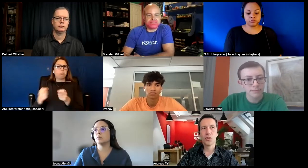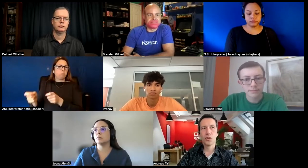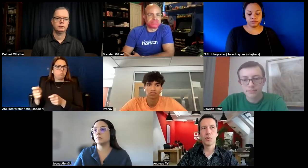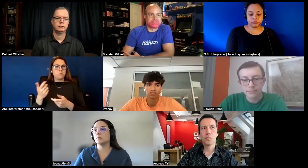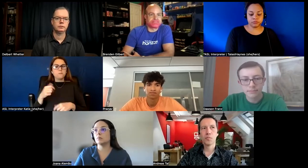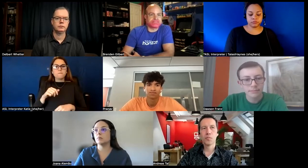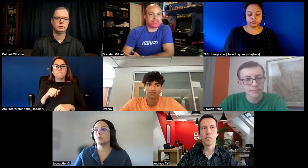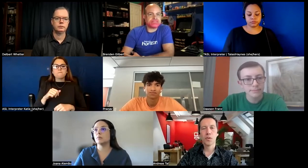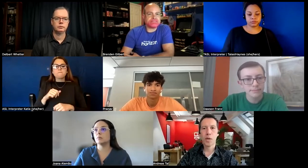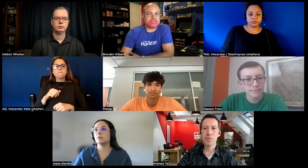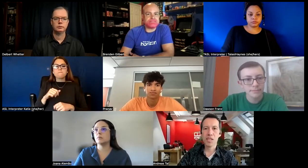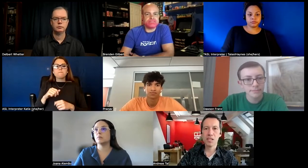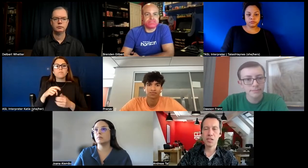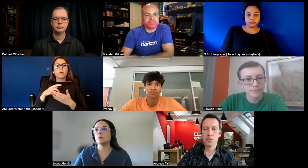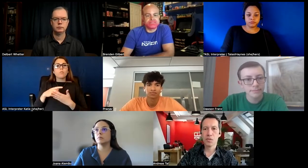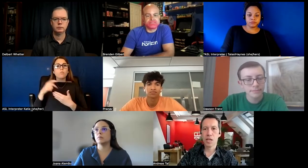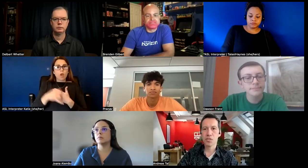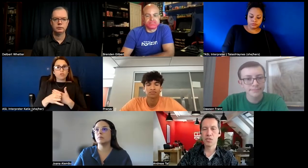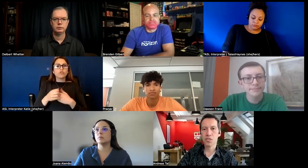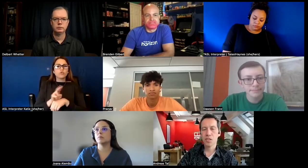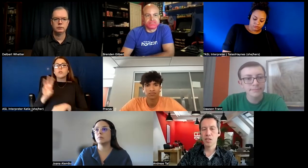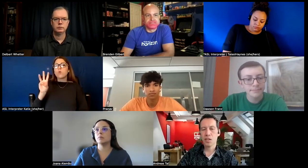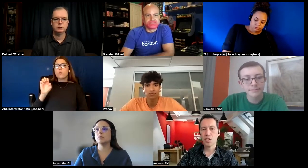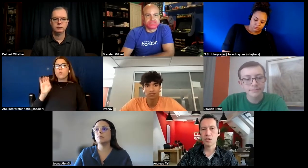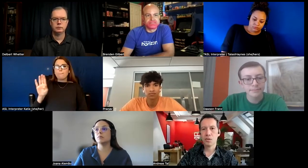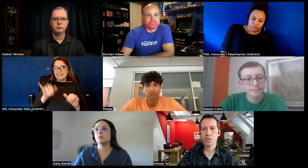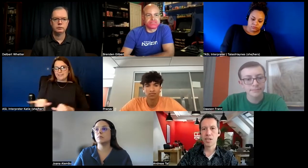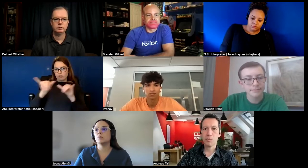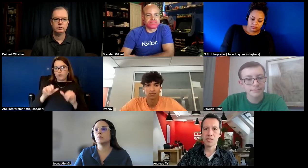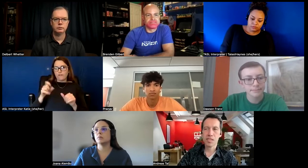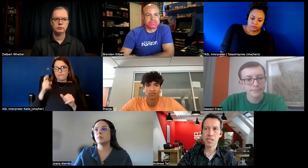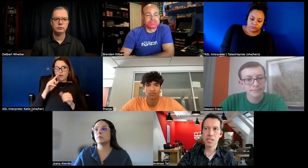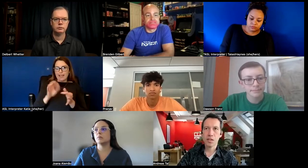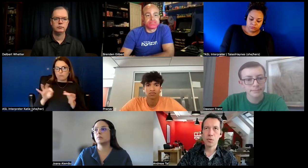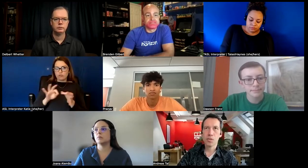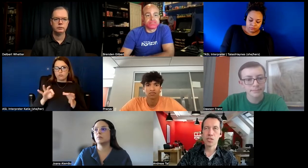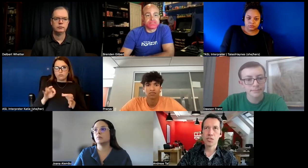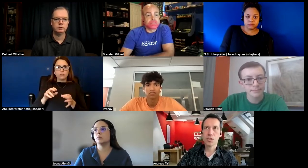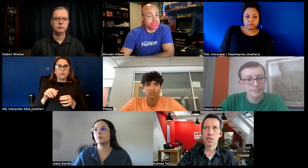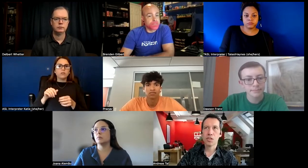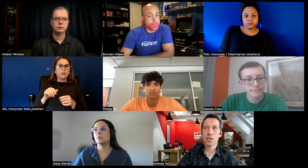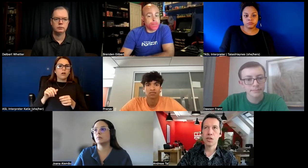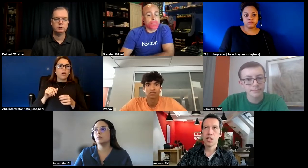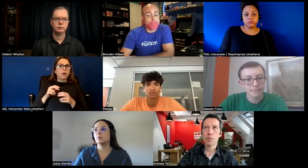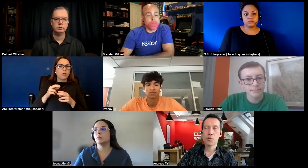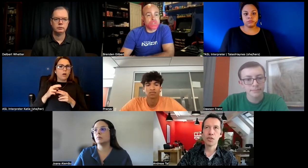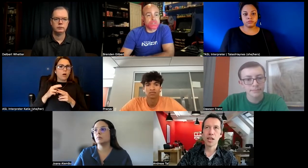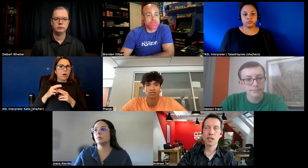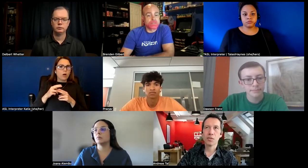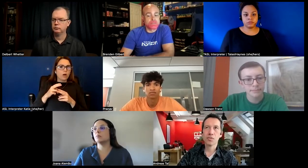um web standard for captions uh called imac which is a profile of